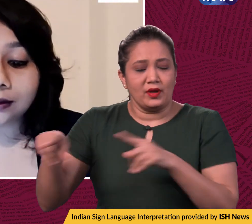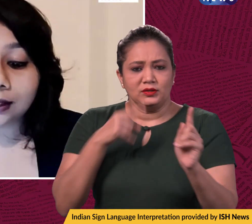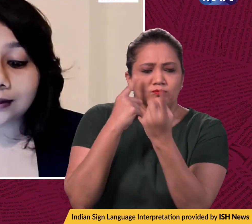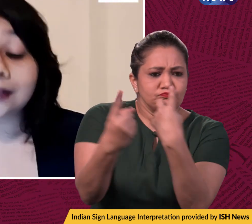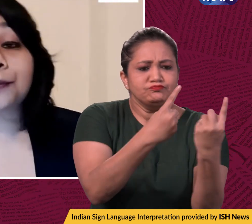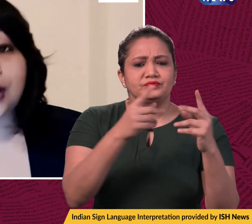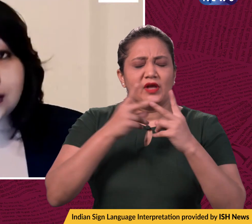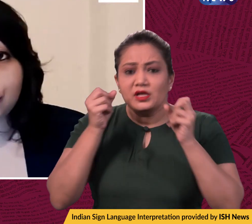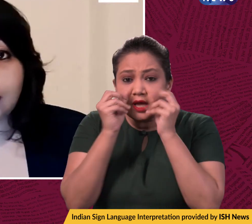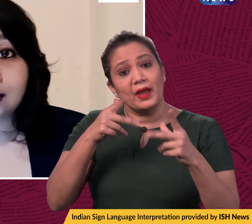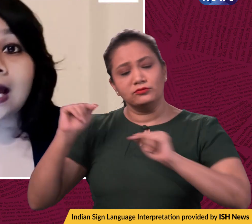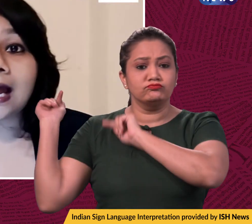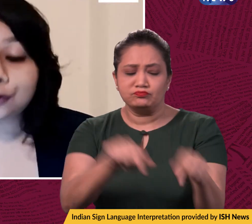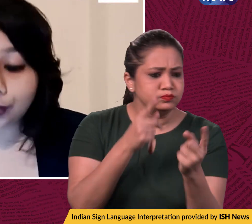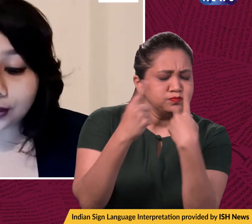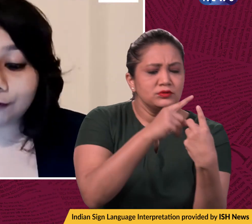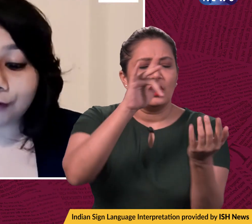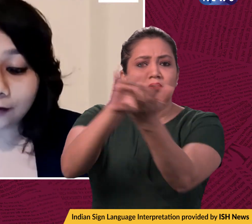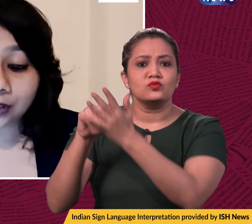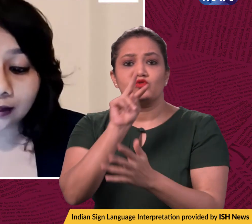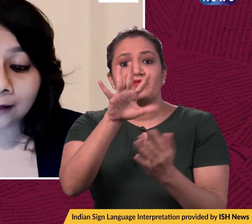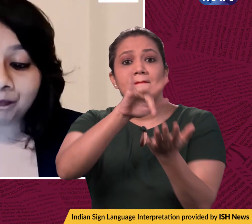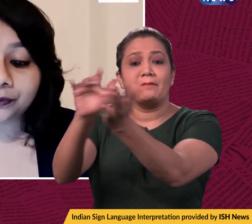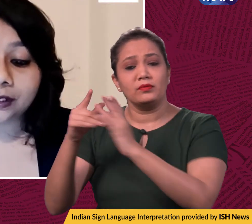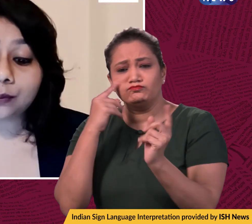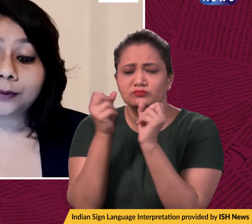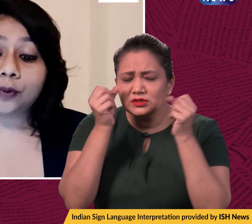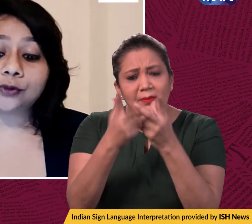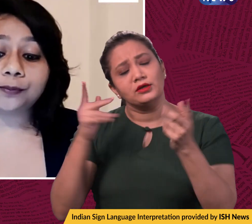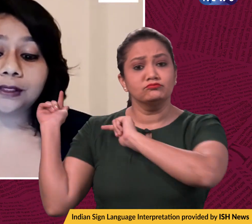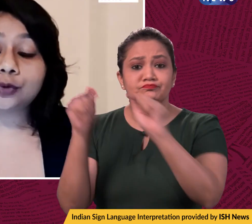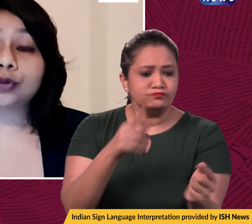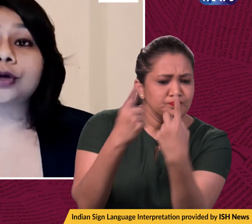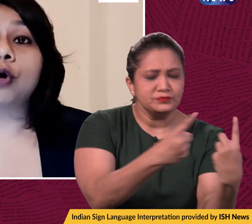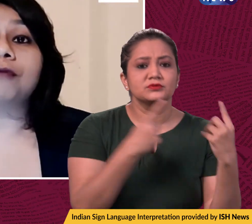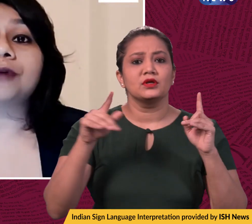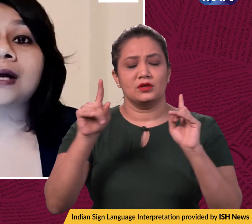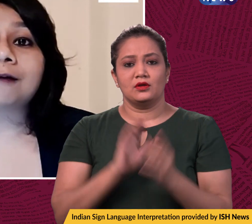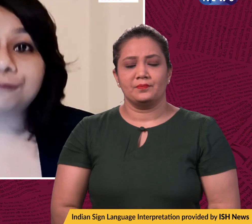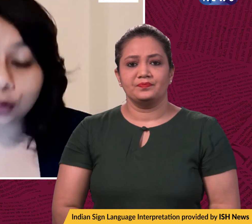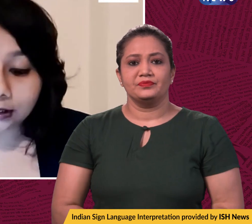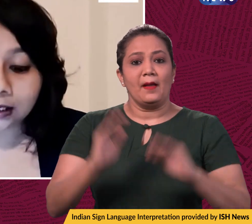conducting surprise checks at 25 sites. There will also be a total of 40